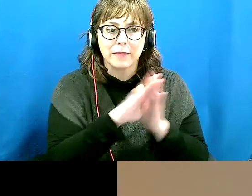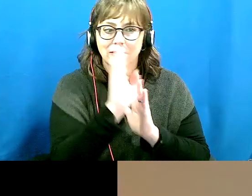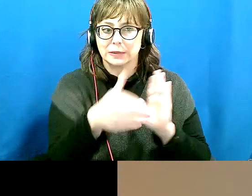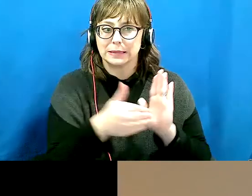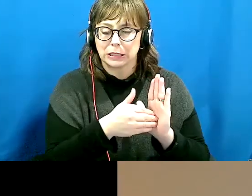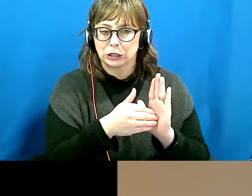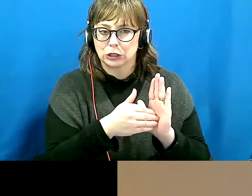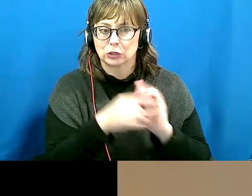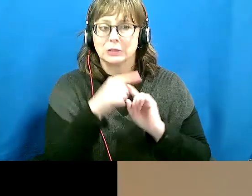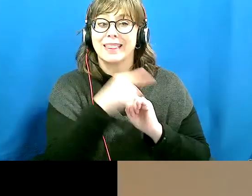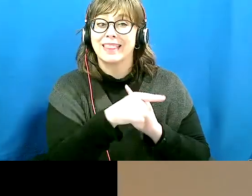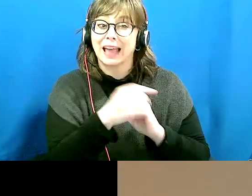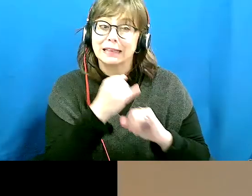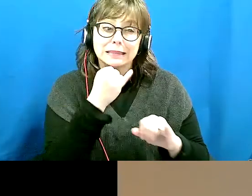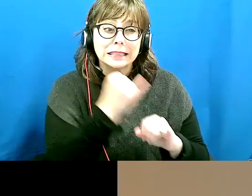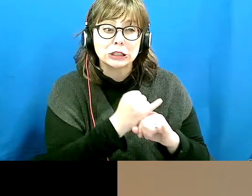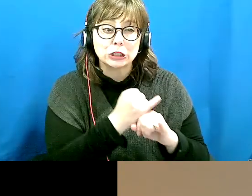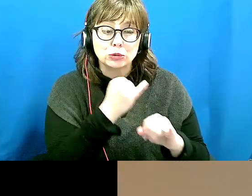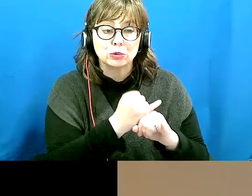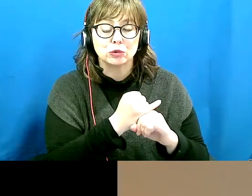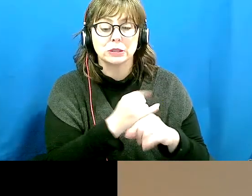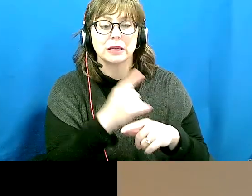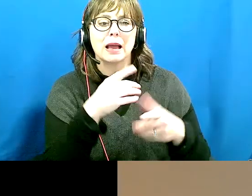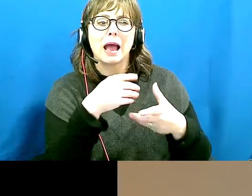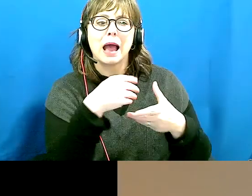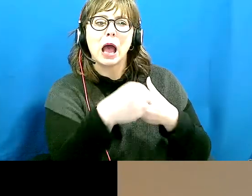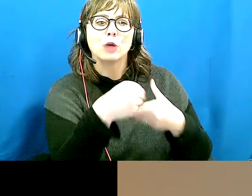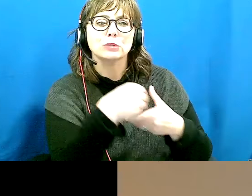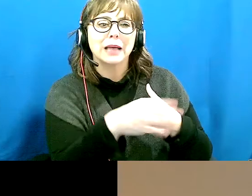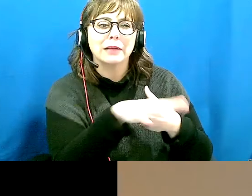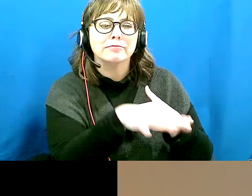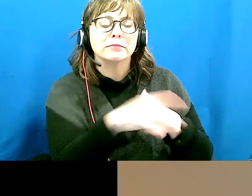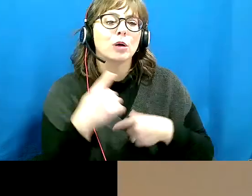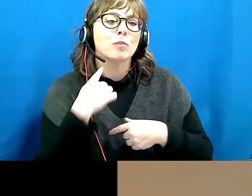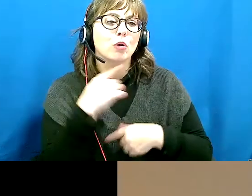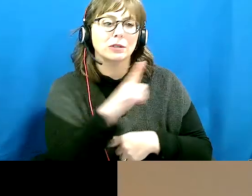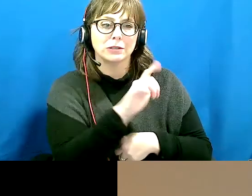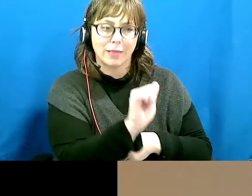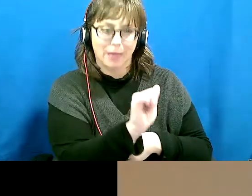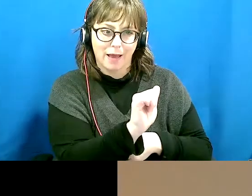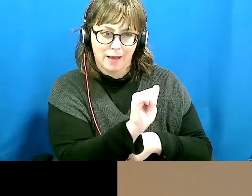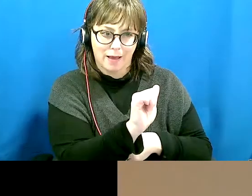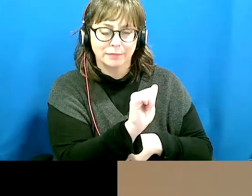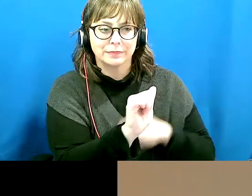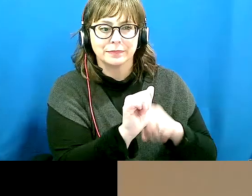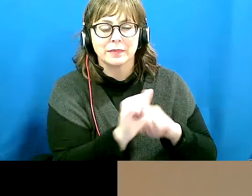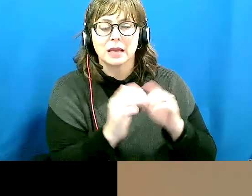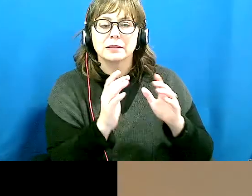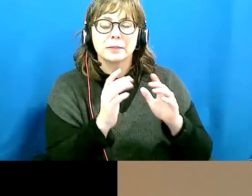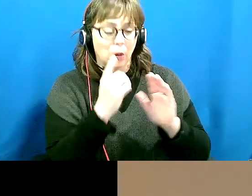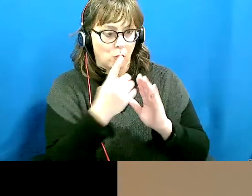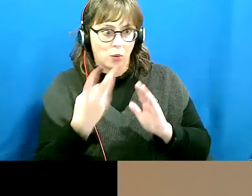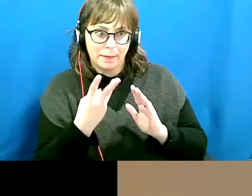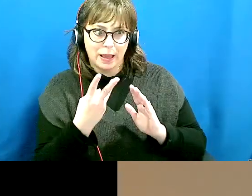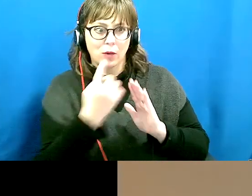an institution located on the outskirts of Portia Prairie, a small town an hour drive from